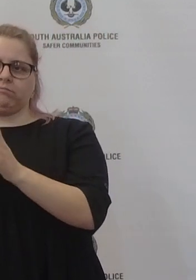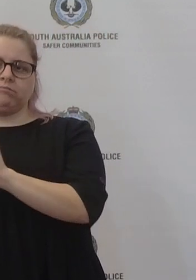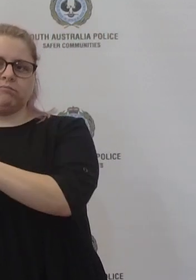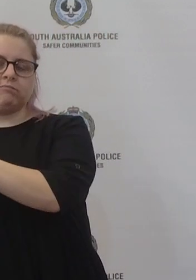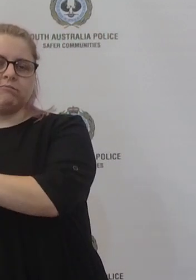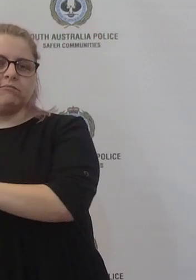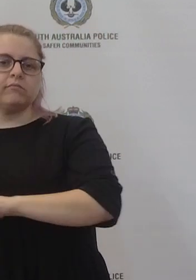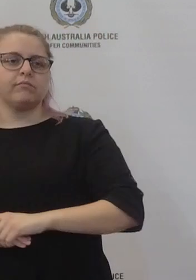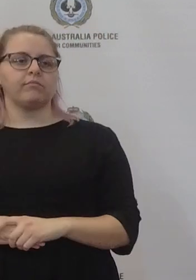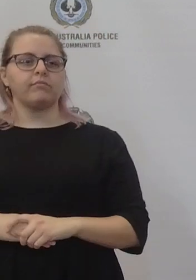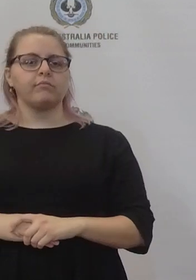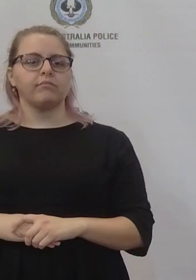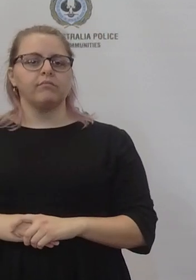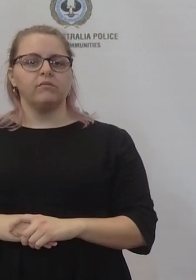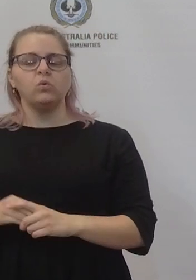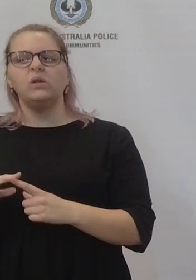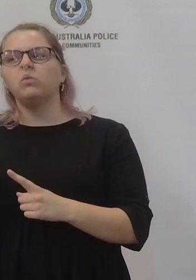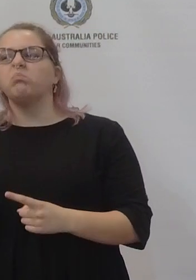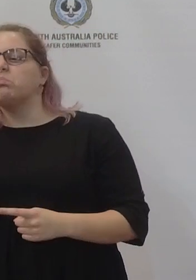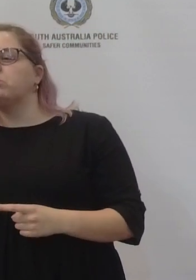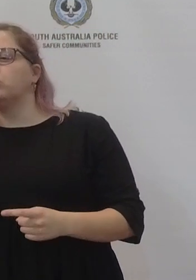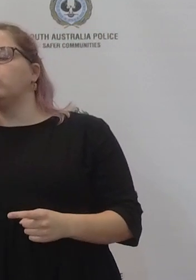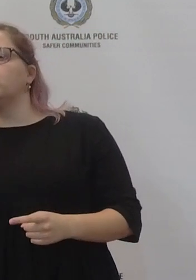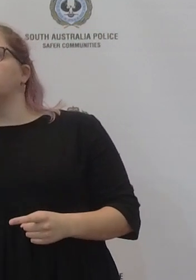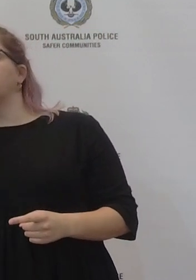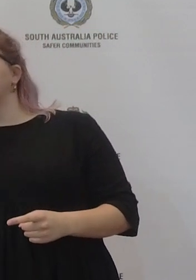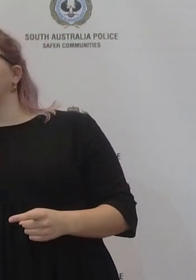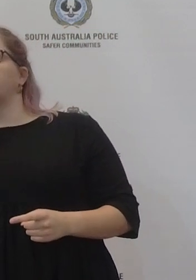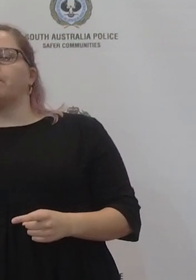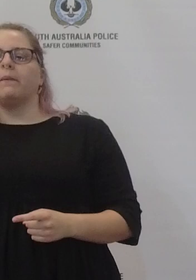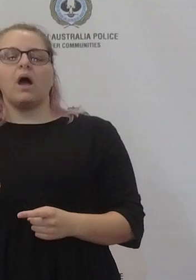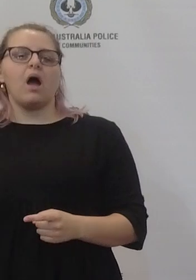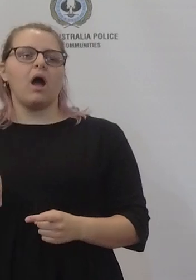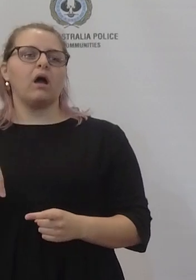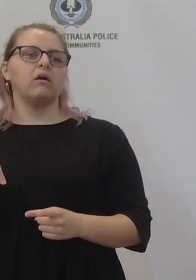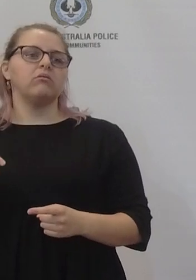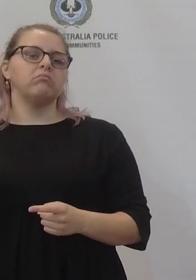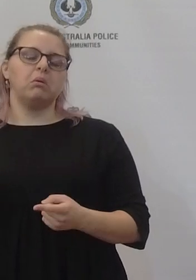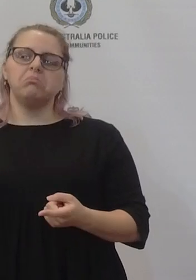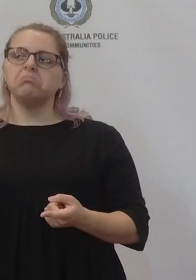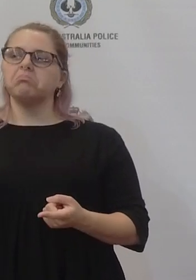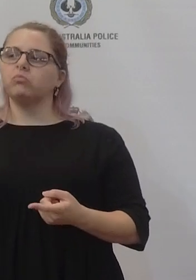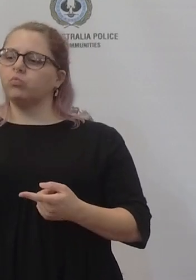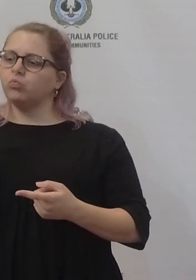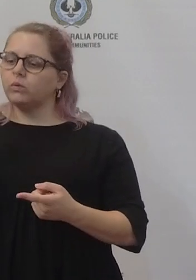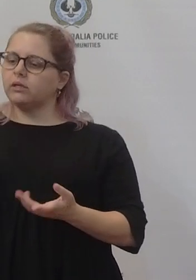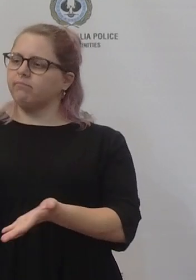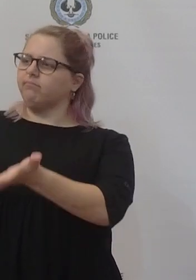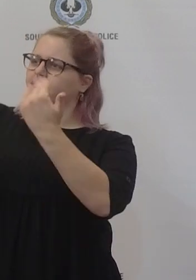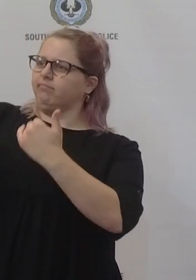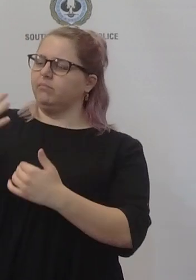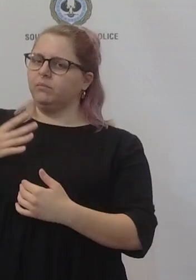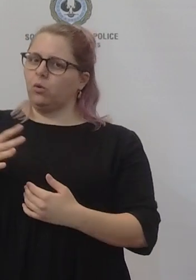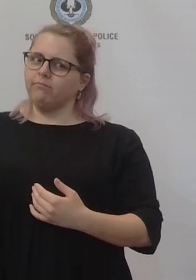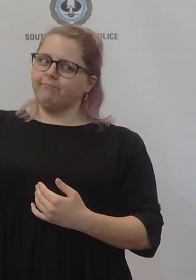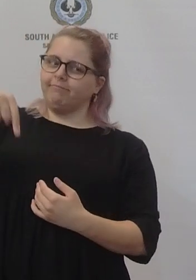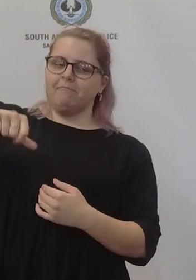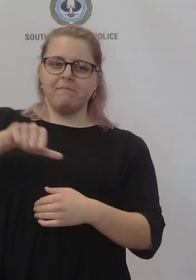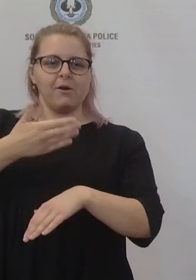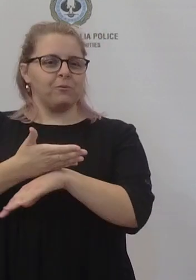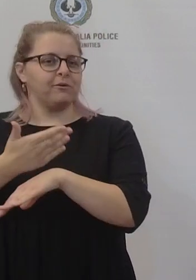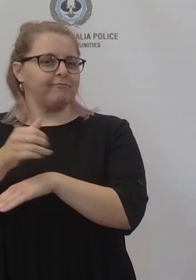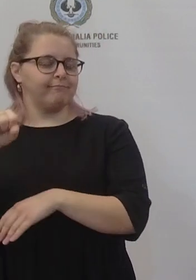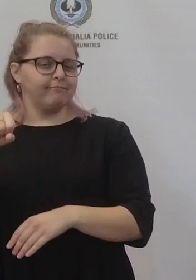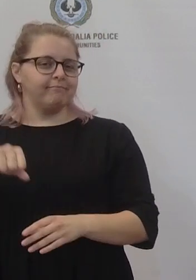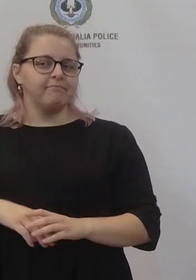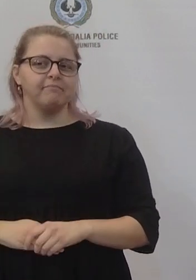we're in the margins. So this is not a response to challenges with respect to staffing but absolutely we will welcome them